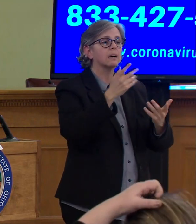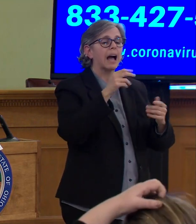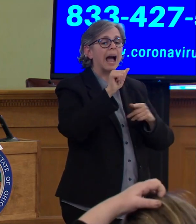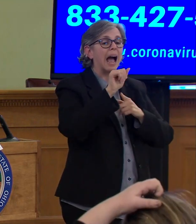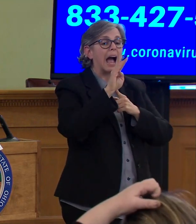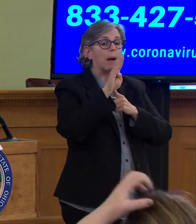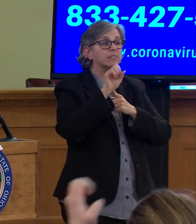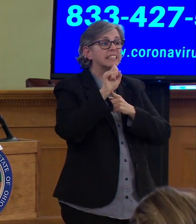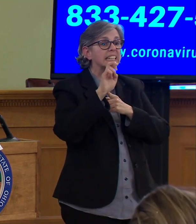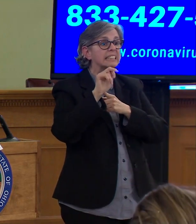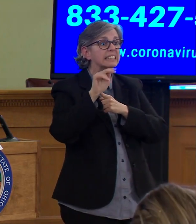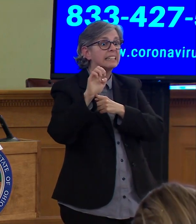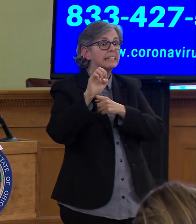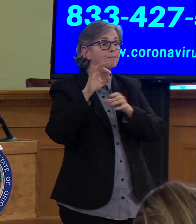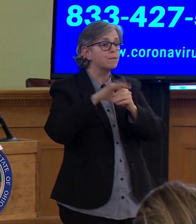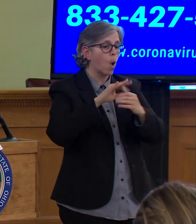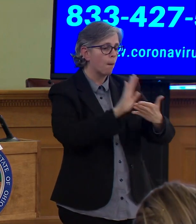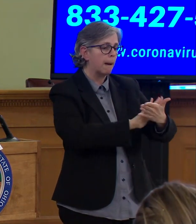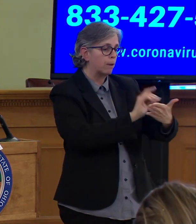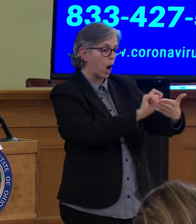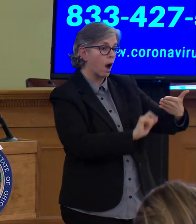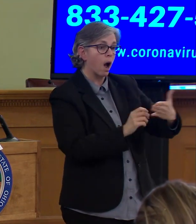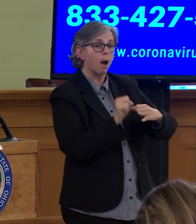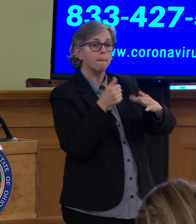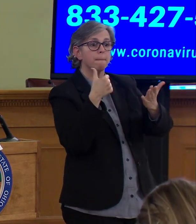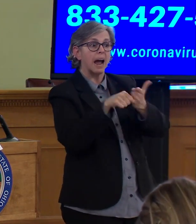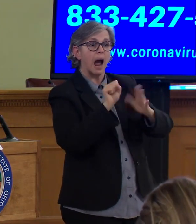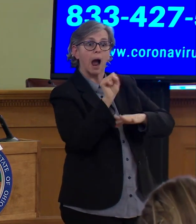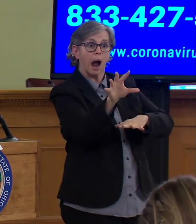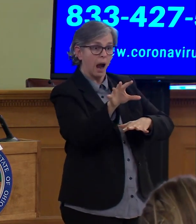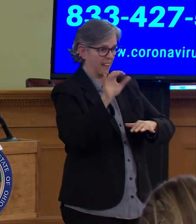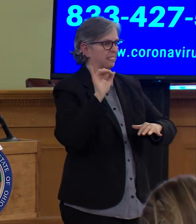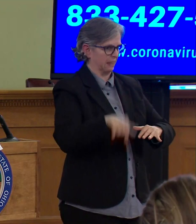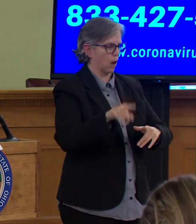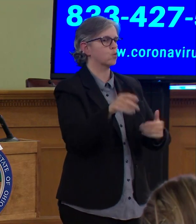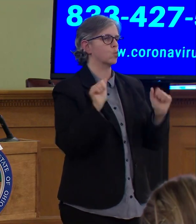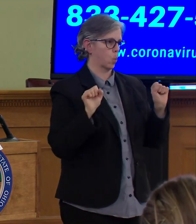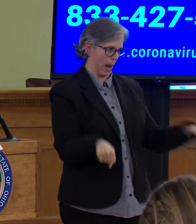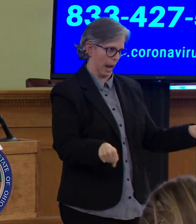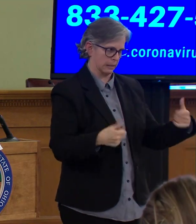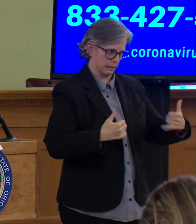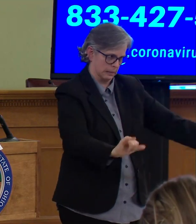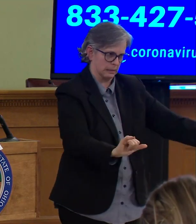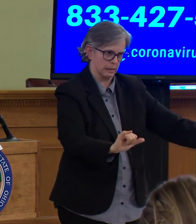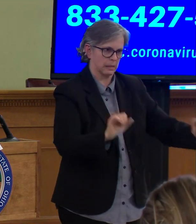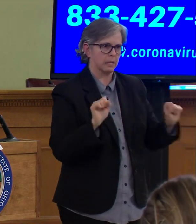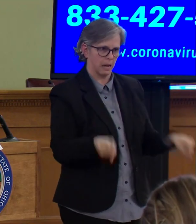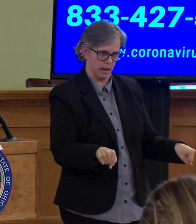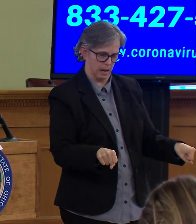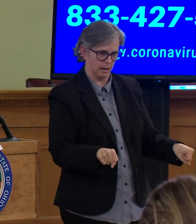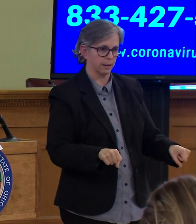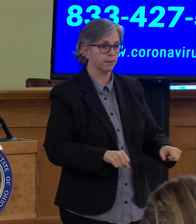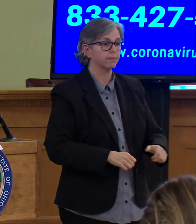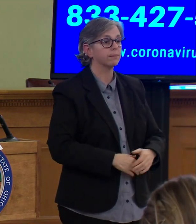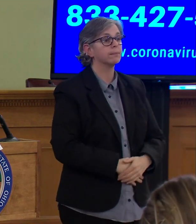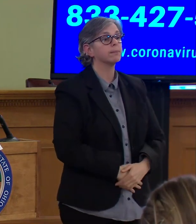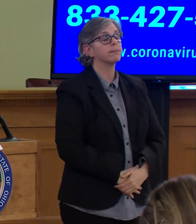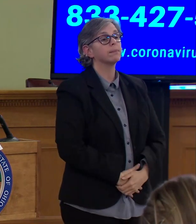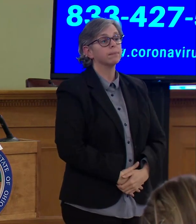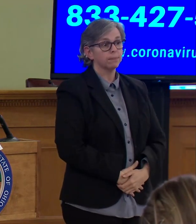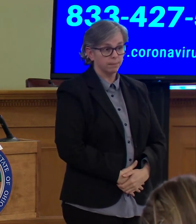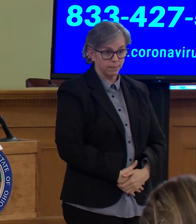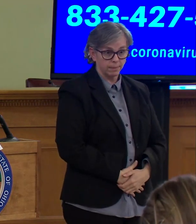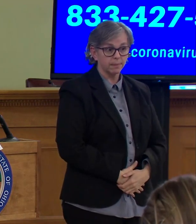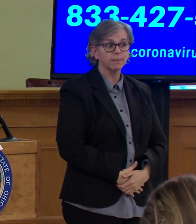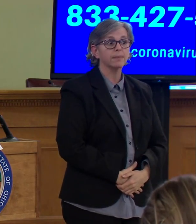be permitted. This should extend a period of time so that people will not